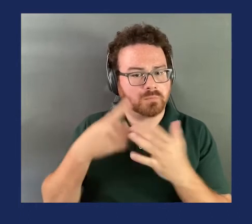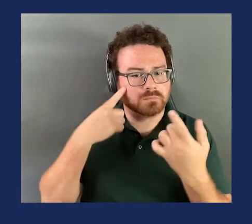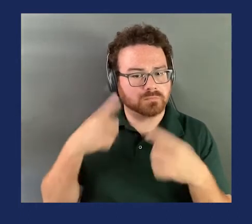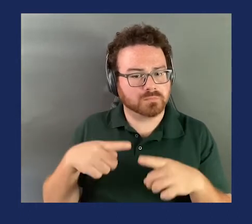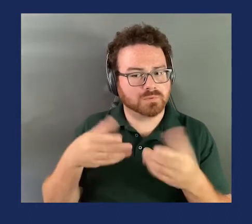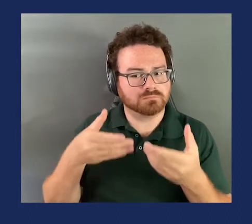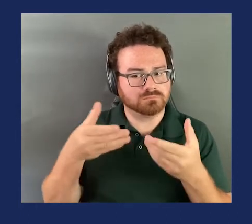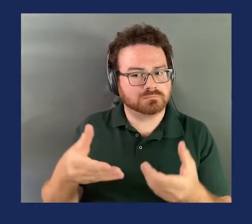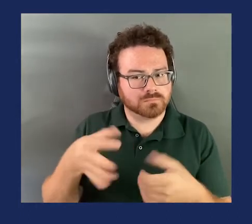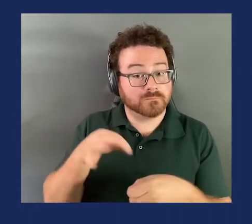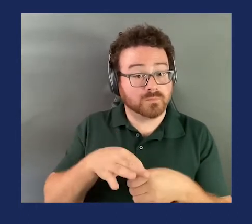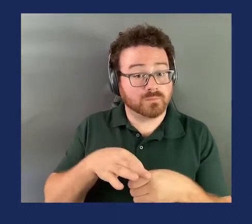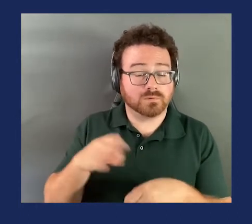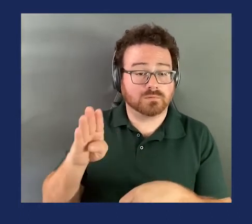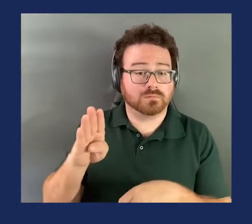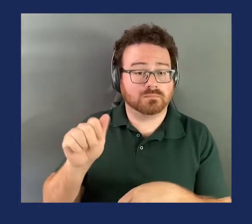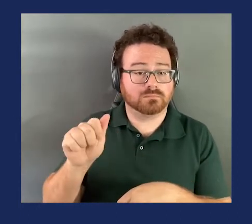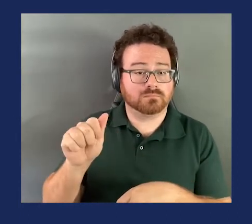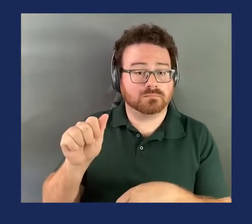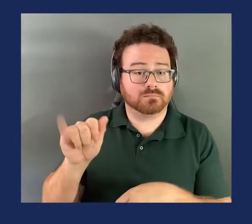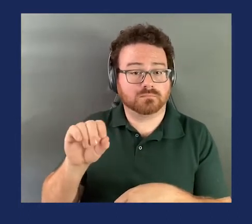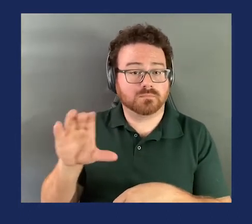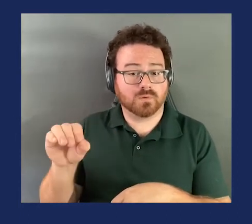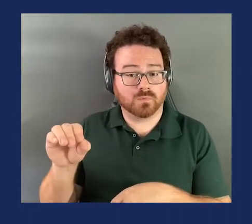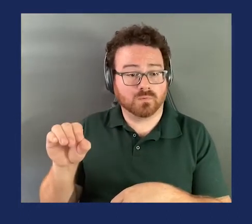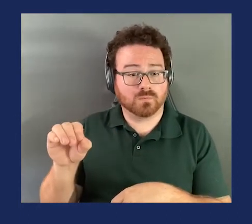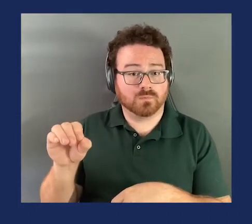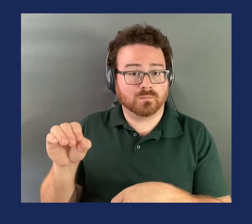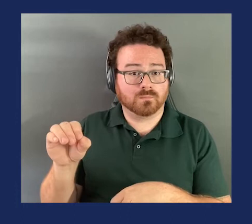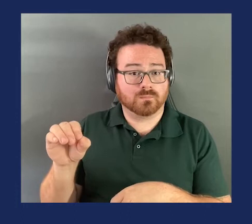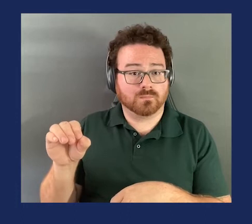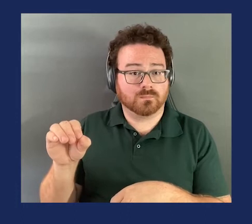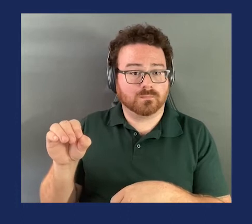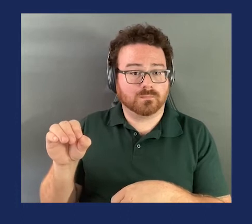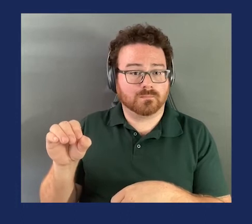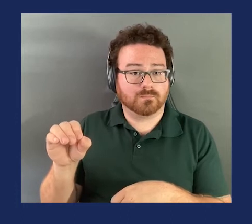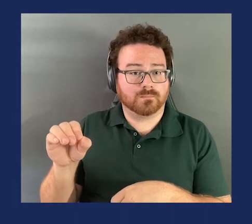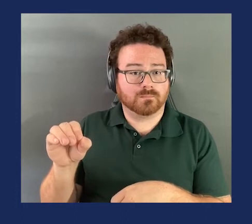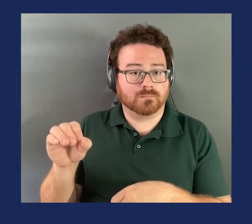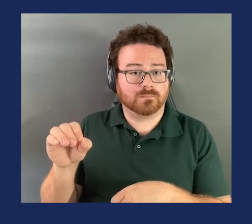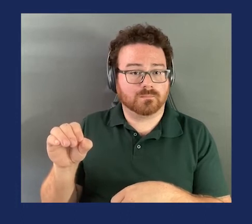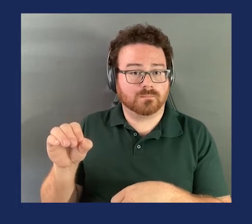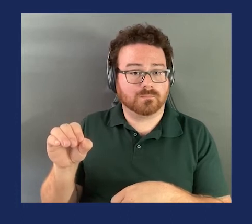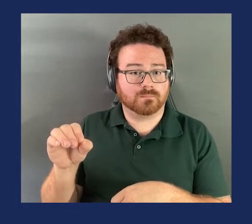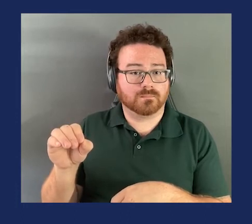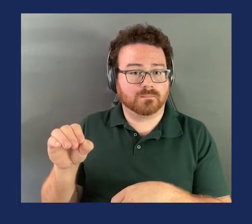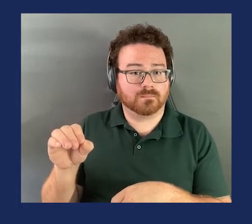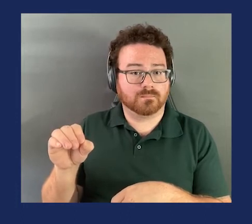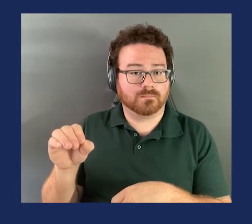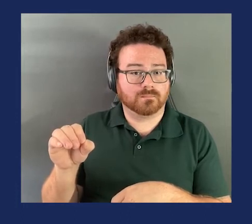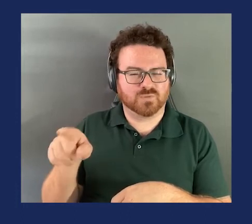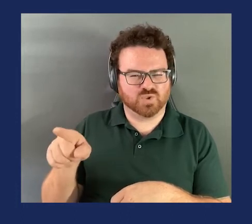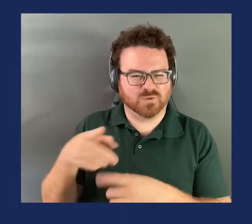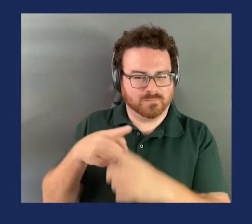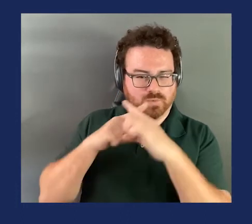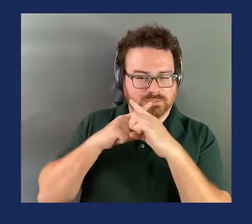a vote. Commissioner. Bianca, you may be